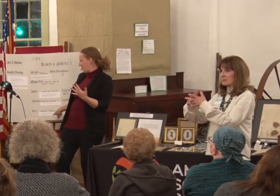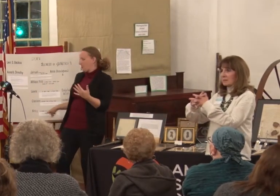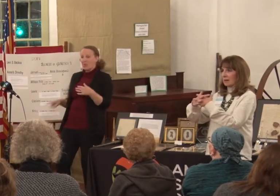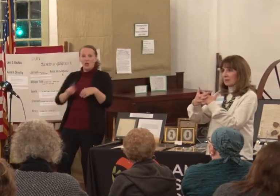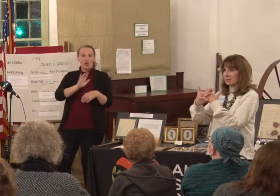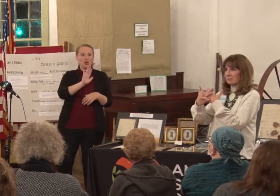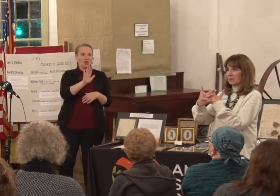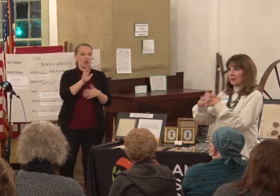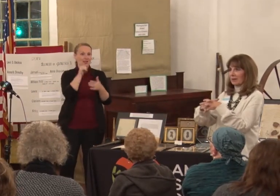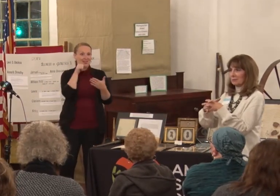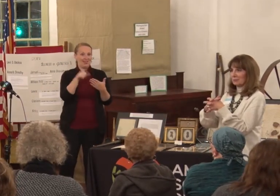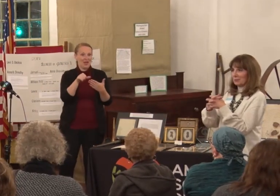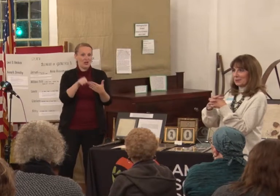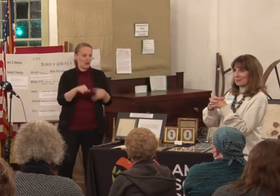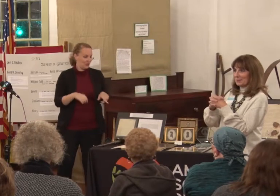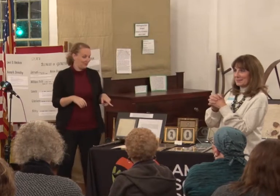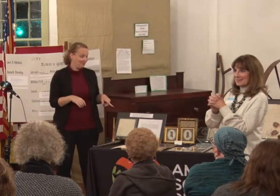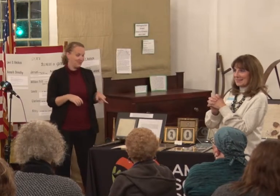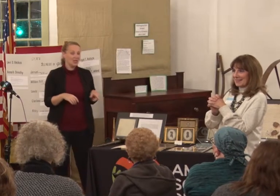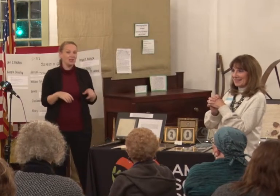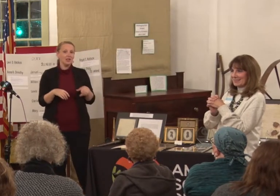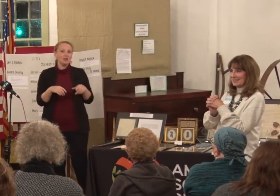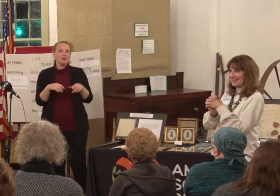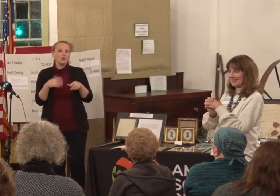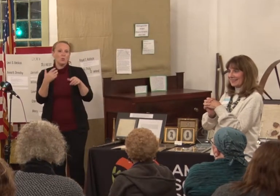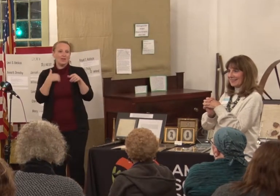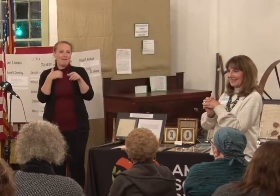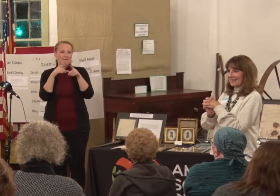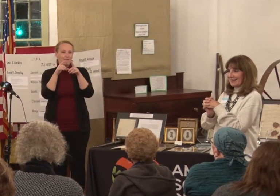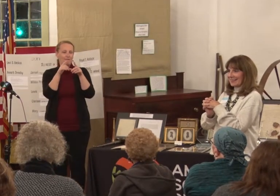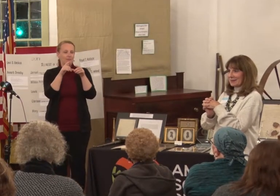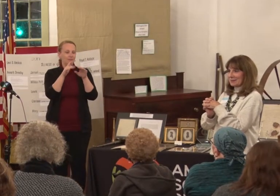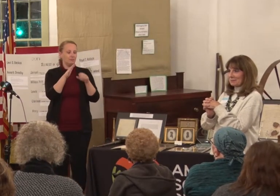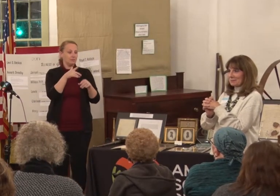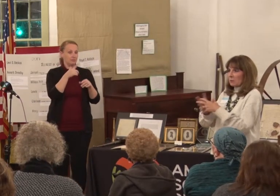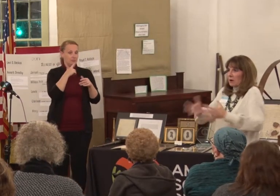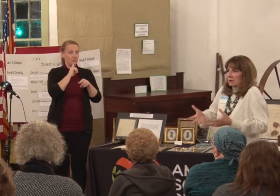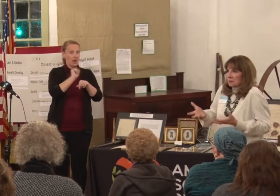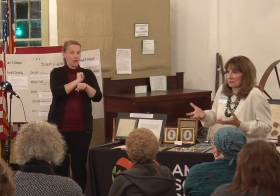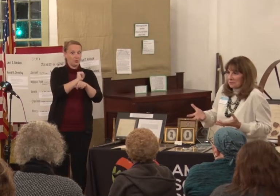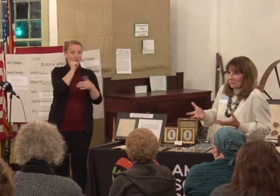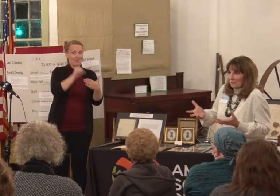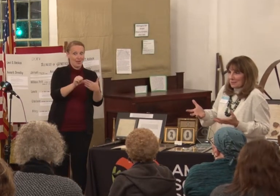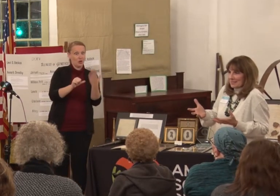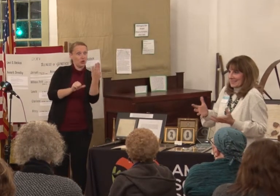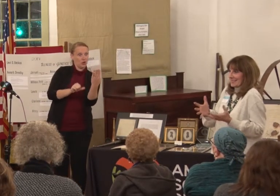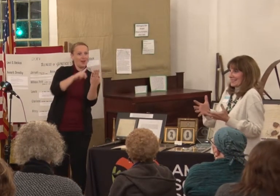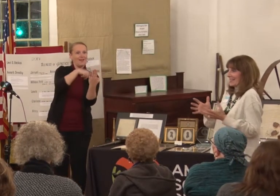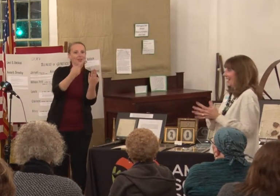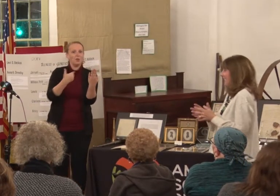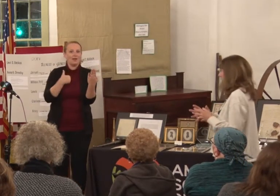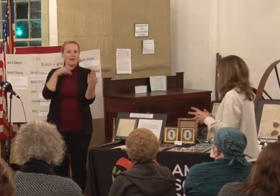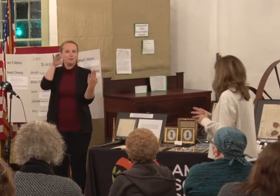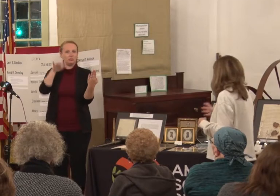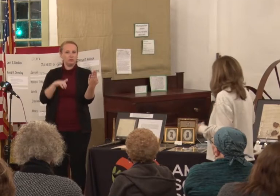connection, Mary Ellen. We really love this connection that people on earth for us. and, of course,